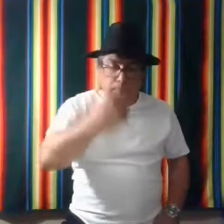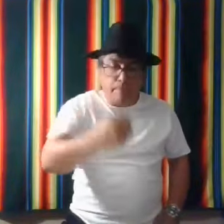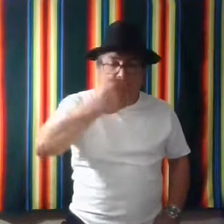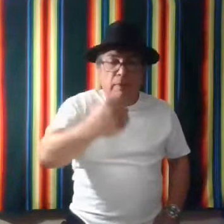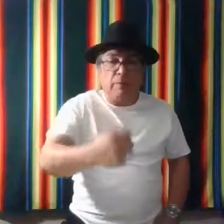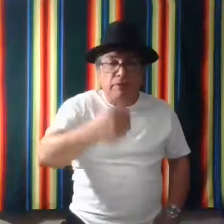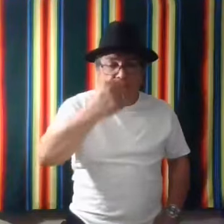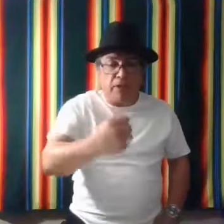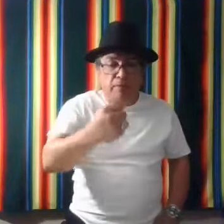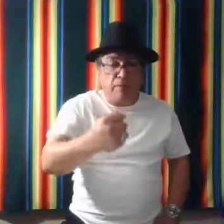That means sit.